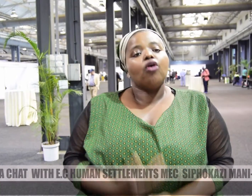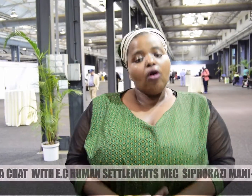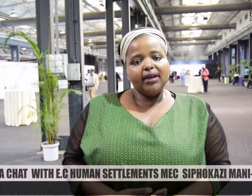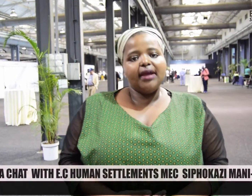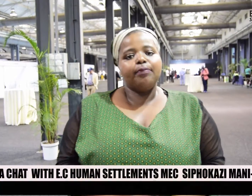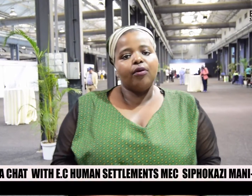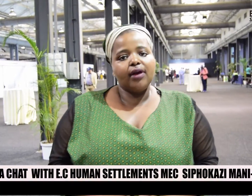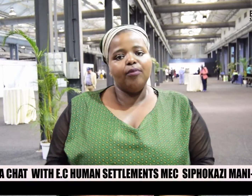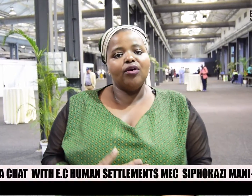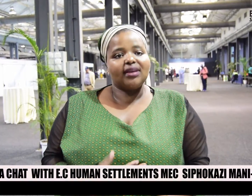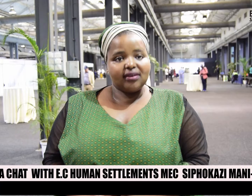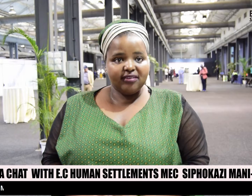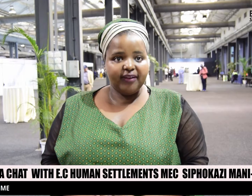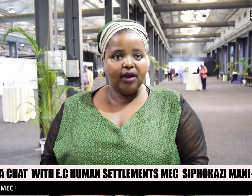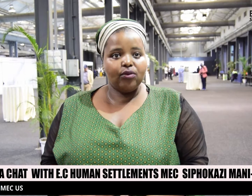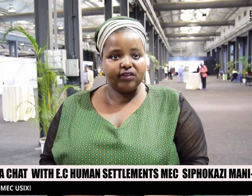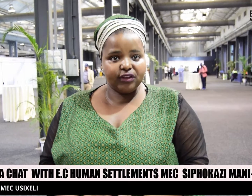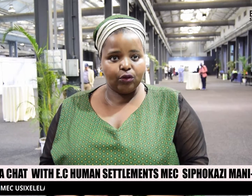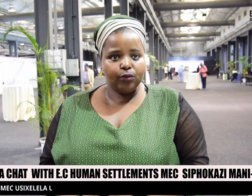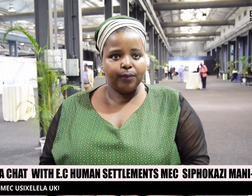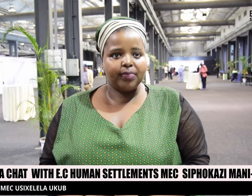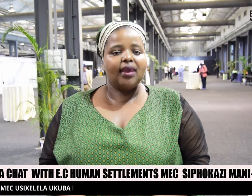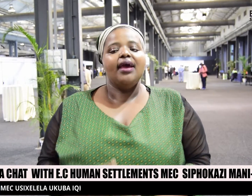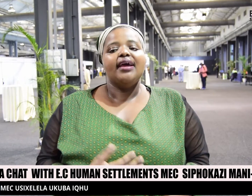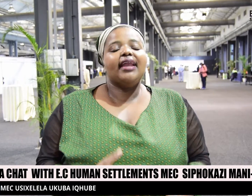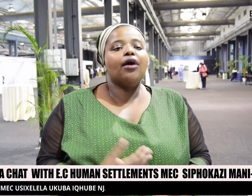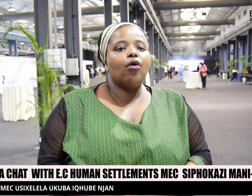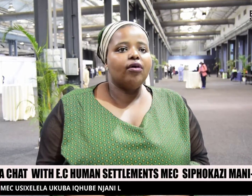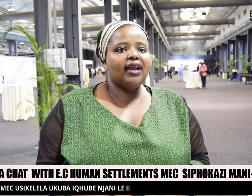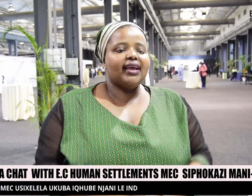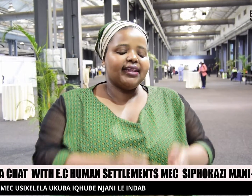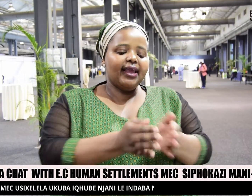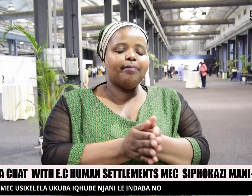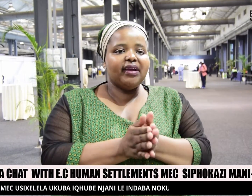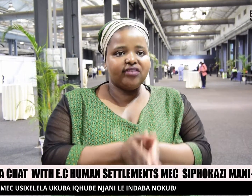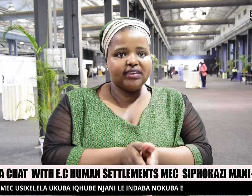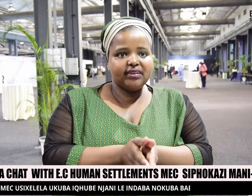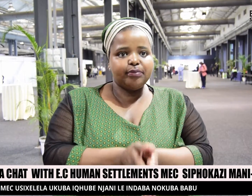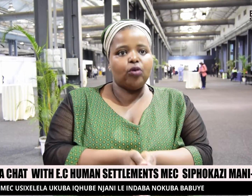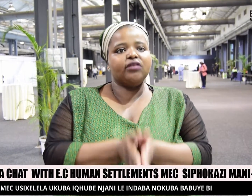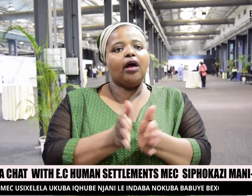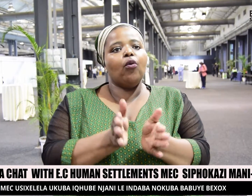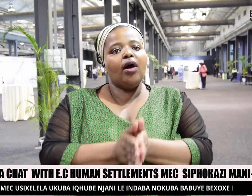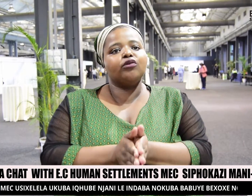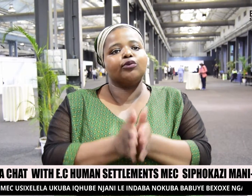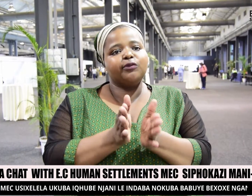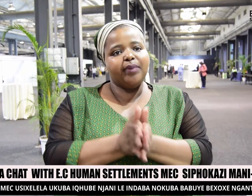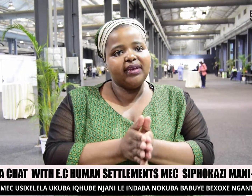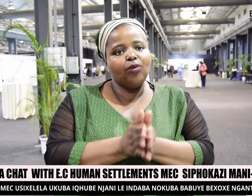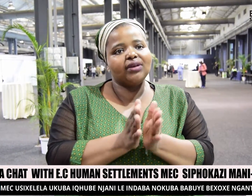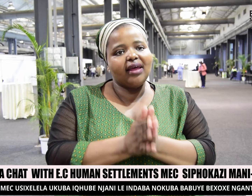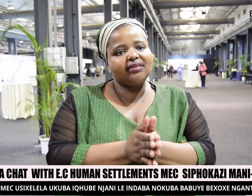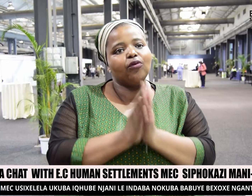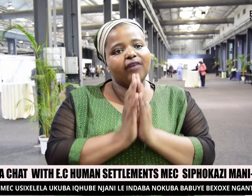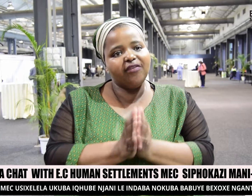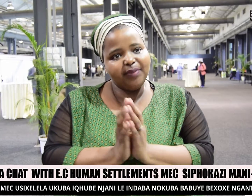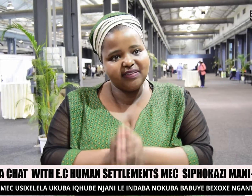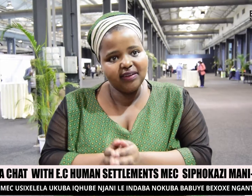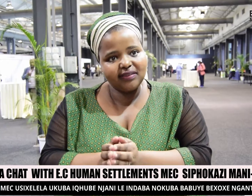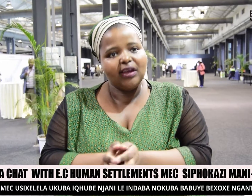We need to pay for